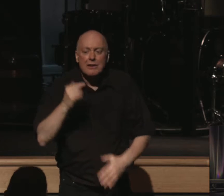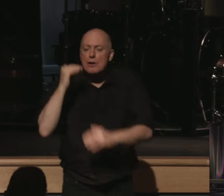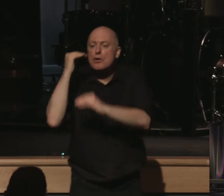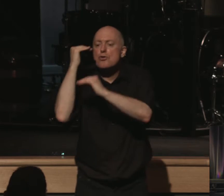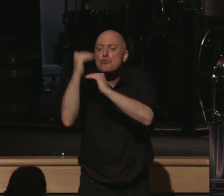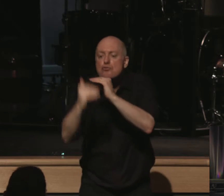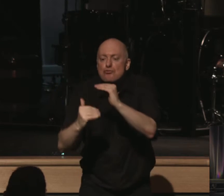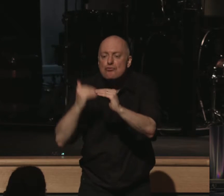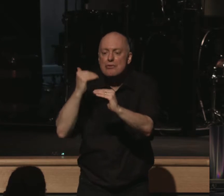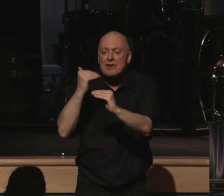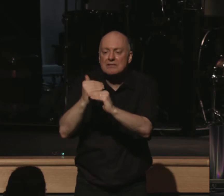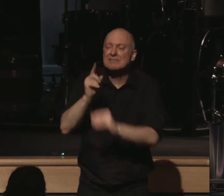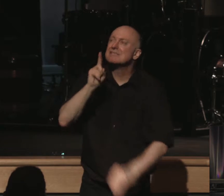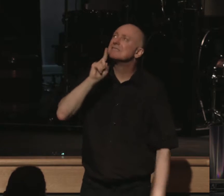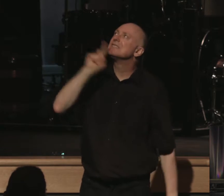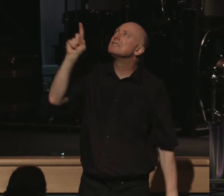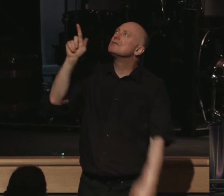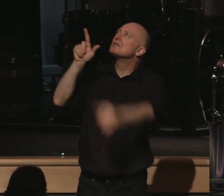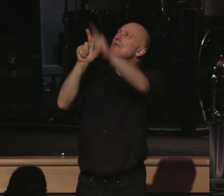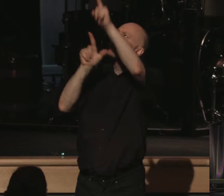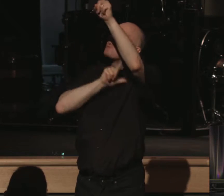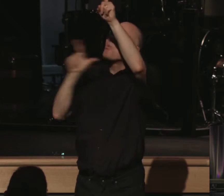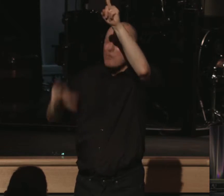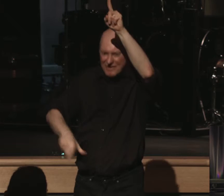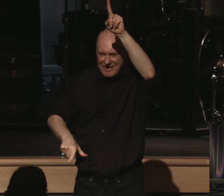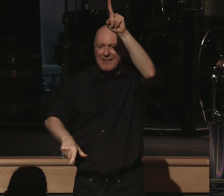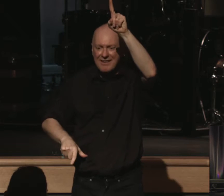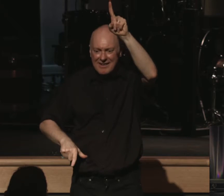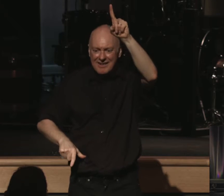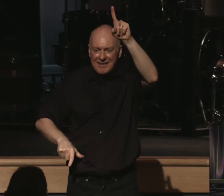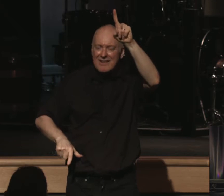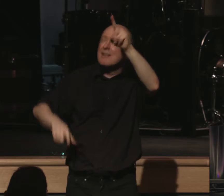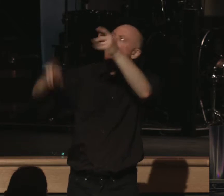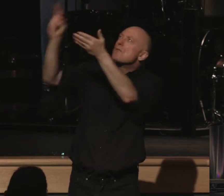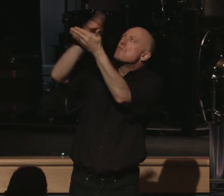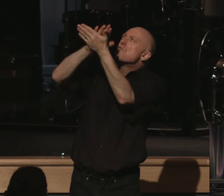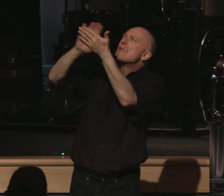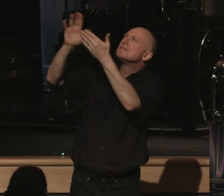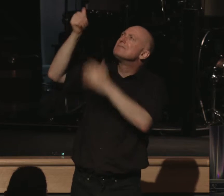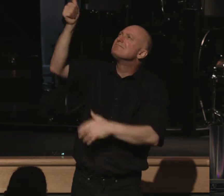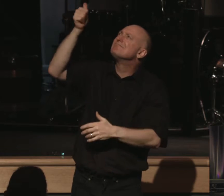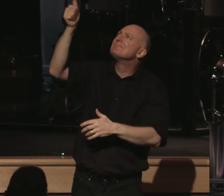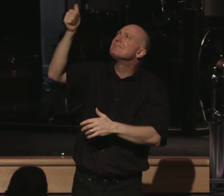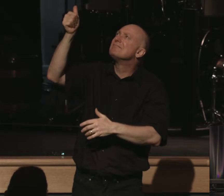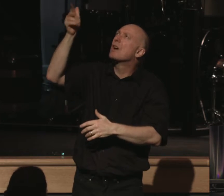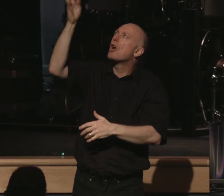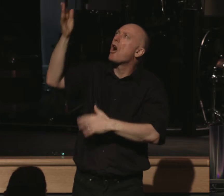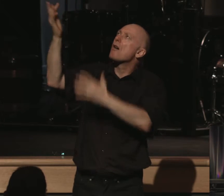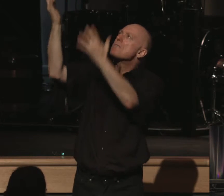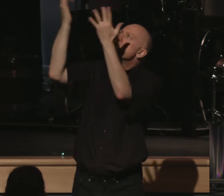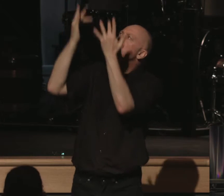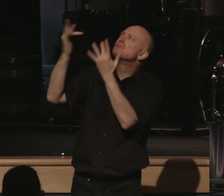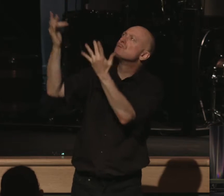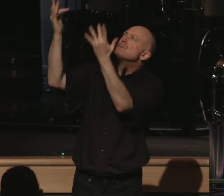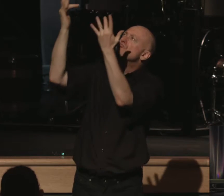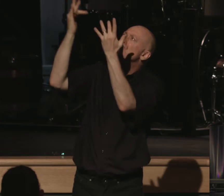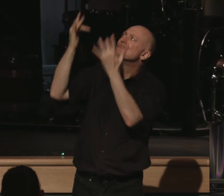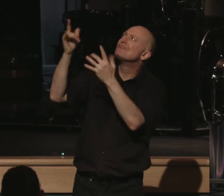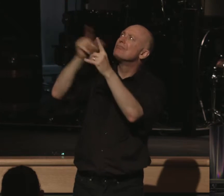Gracious is the Lord. And righteous. But God is merciful. The Lord